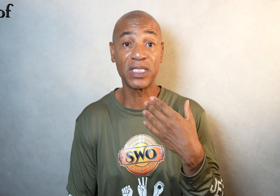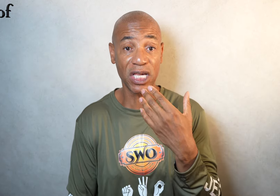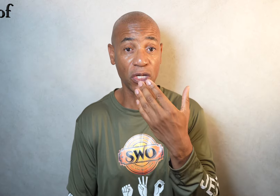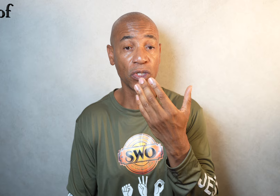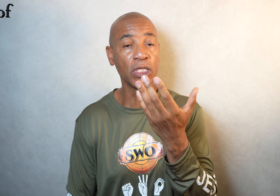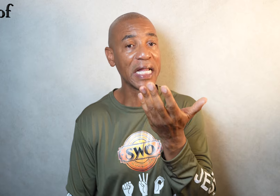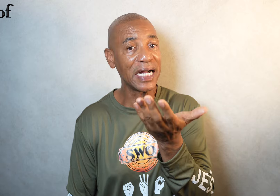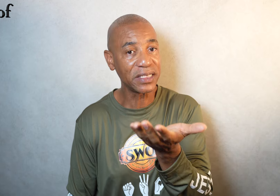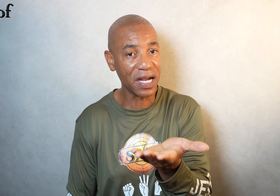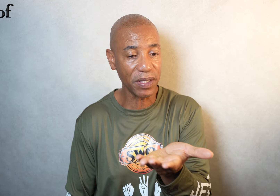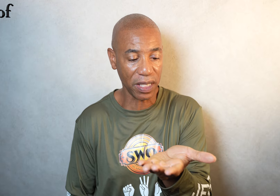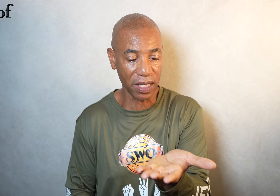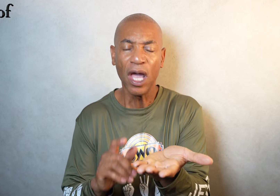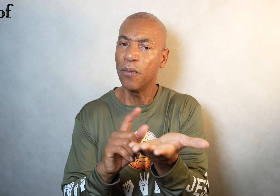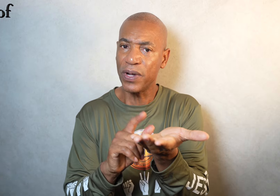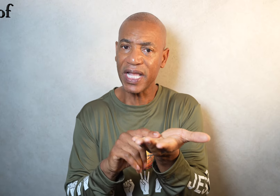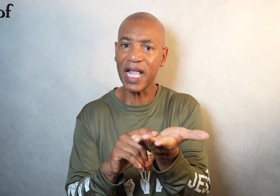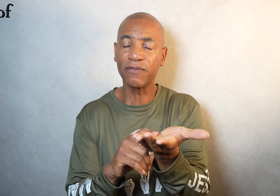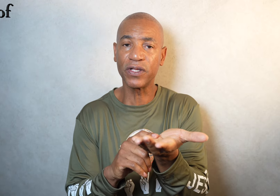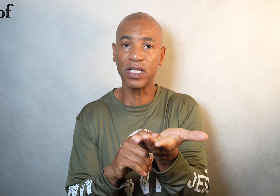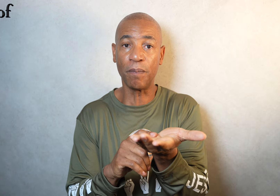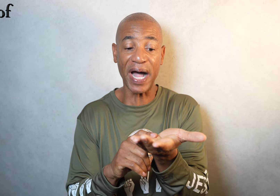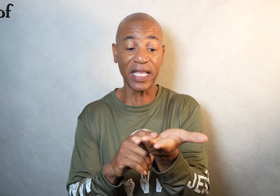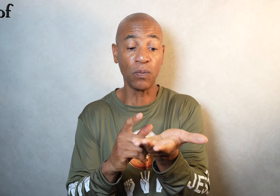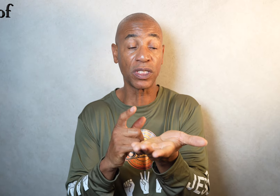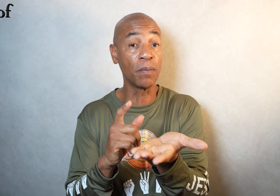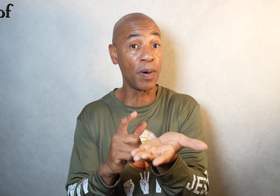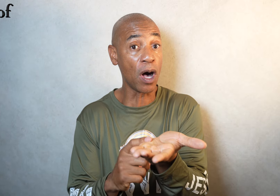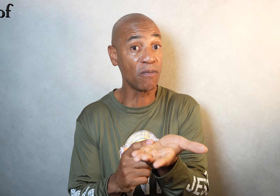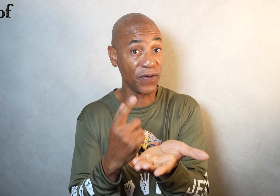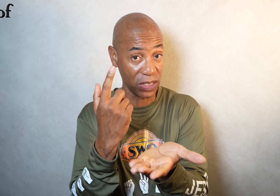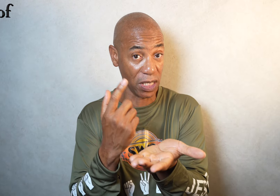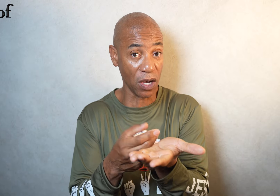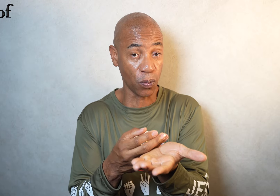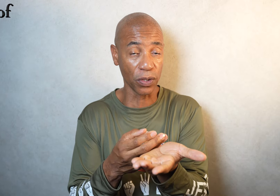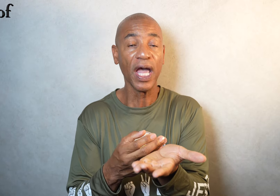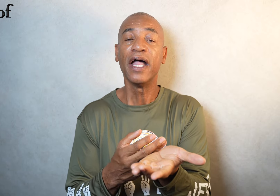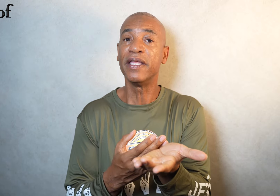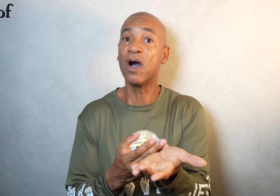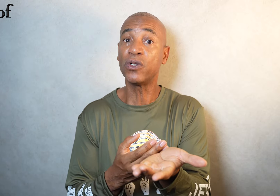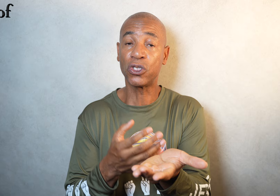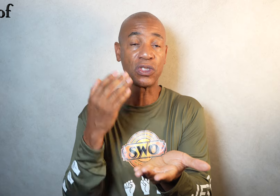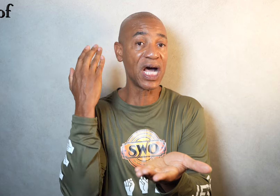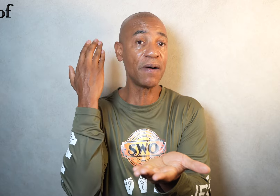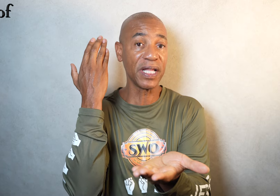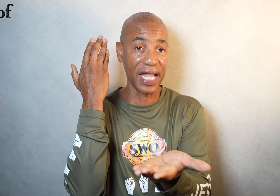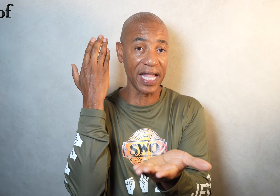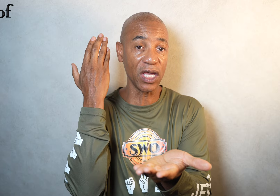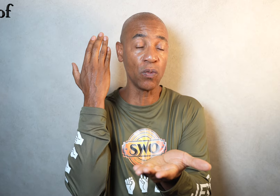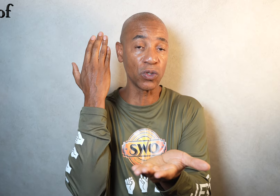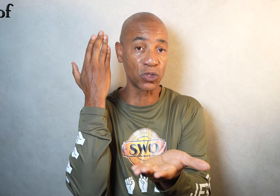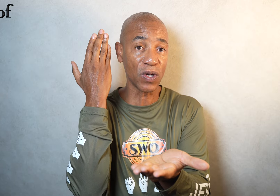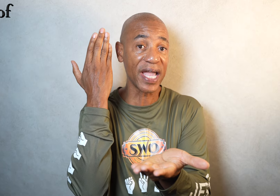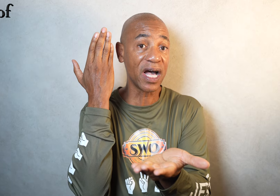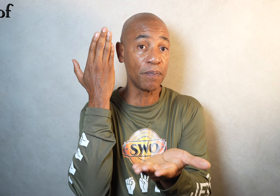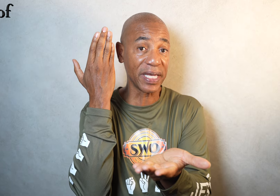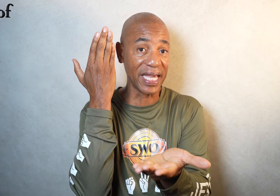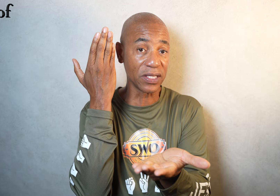take your non-dominant hand, bring that out in front of the body with the palm facing upward. Now, with your dominant hand, it will strike up against